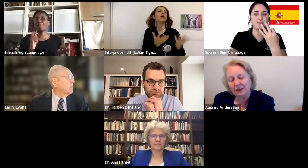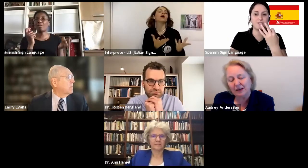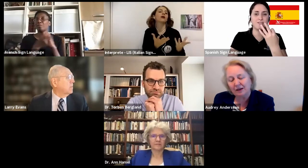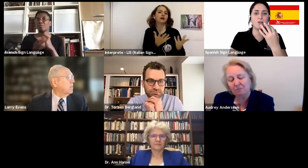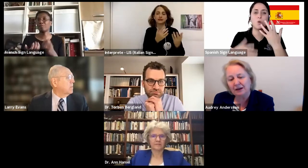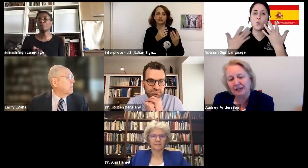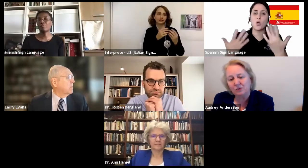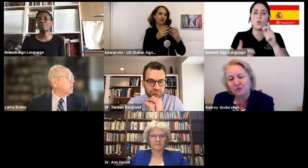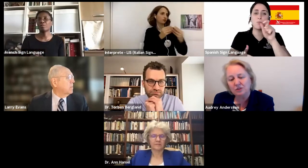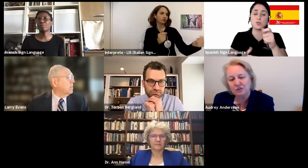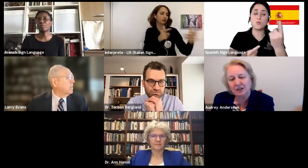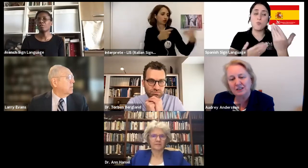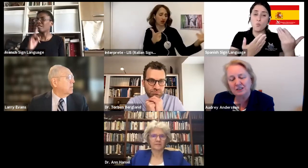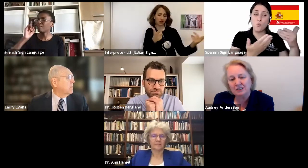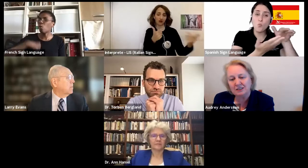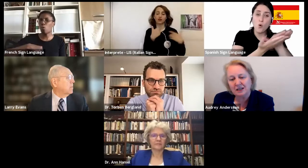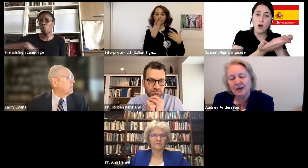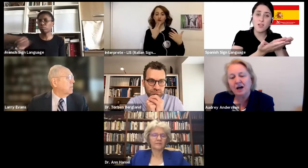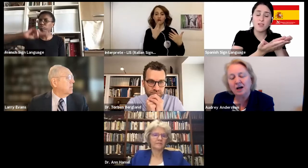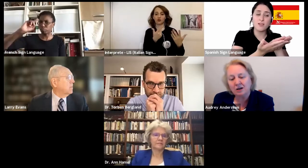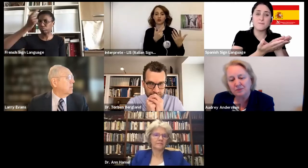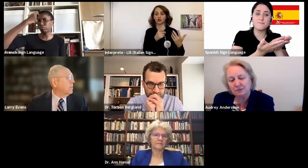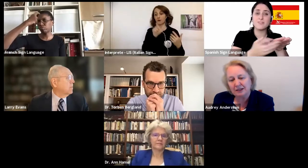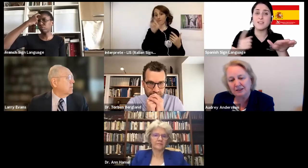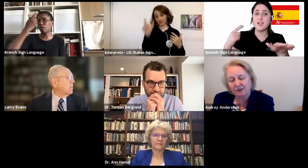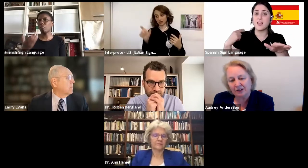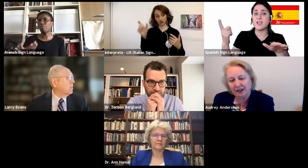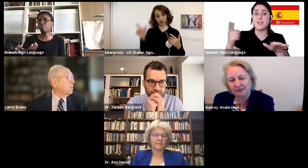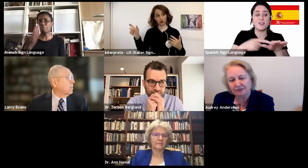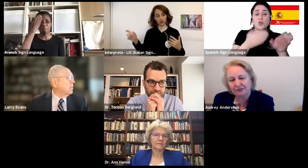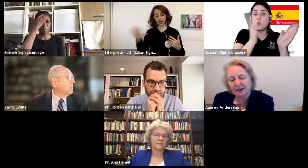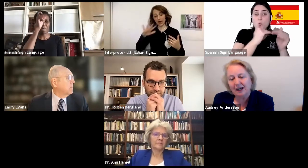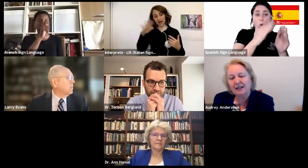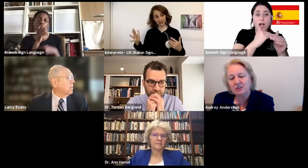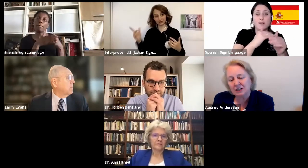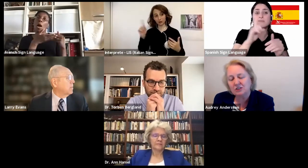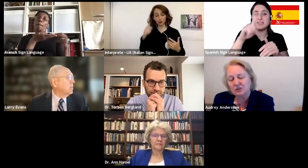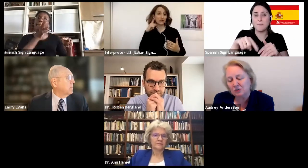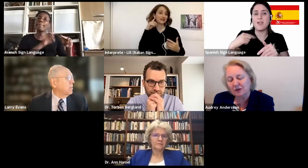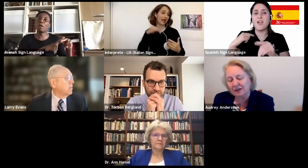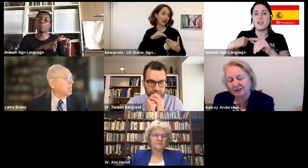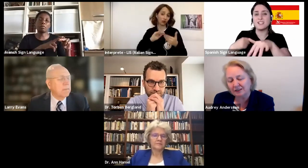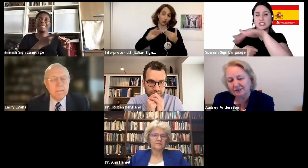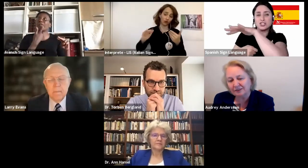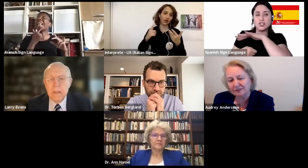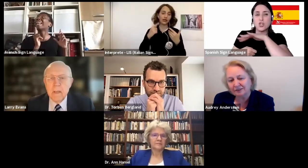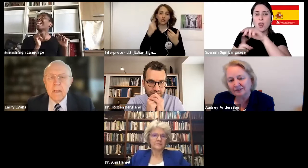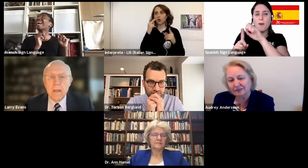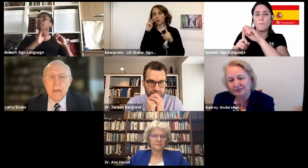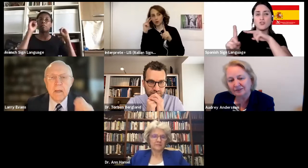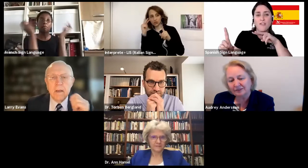they are not there, but it also changes our perspective on life and it changes who we are.